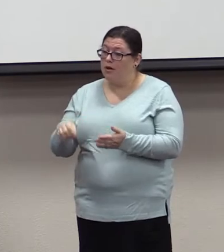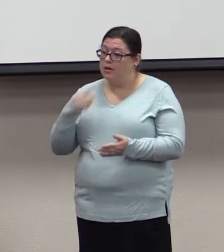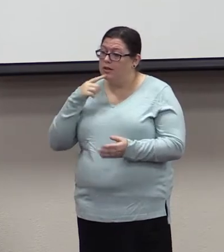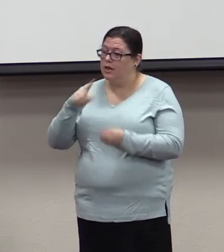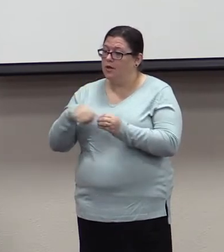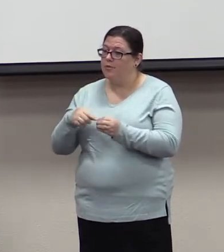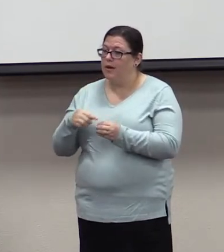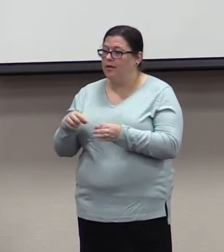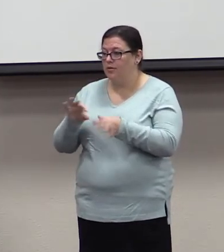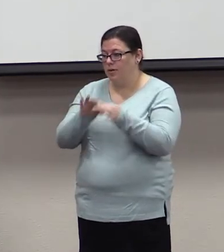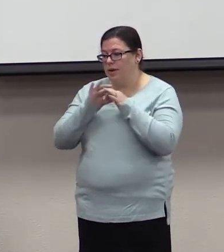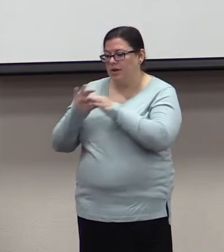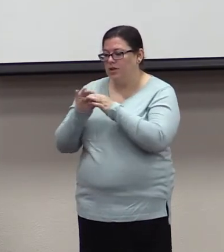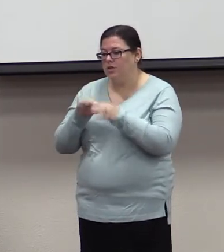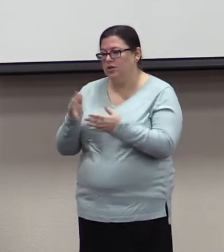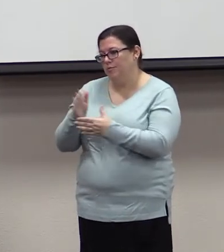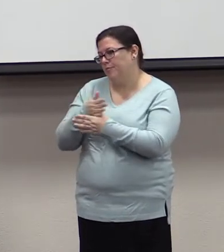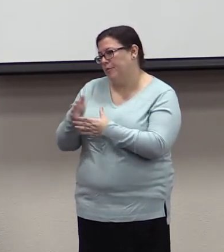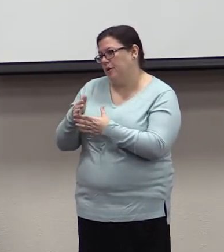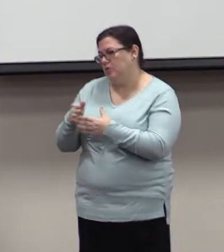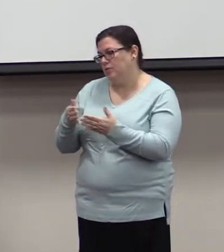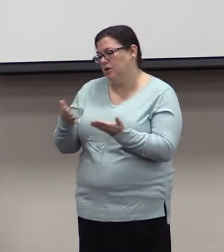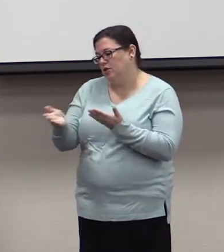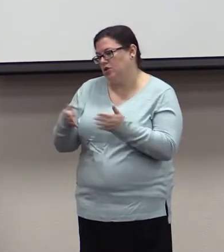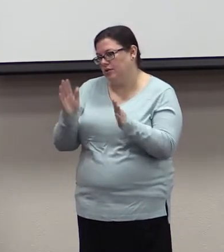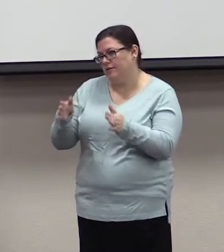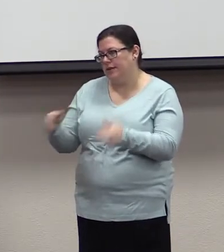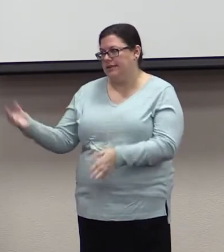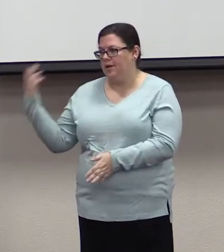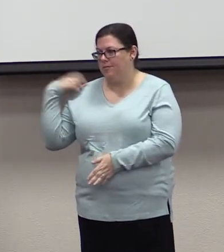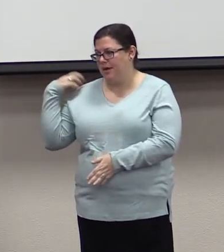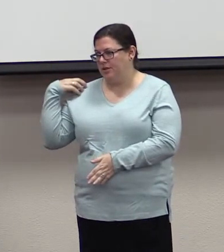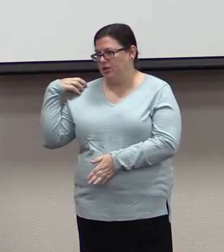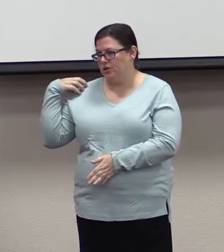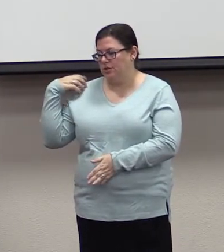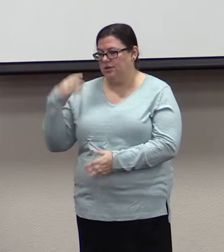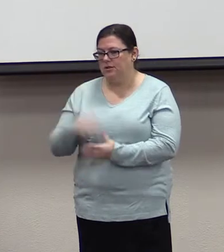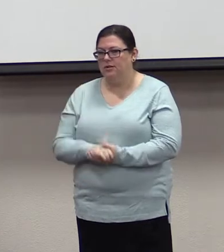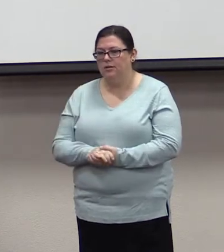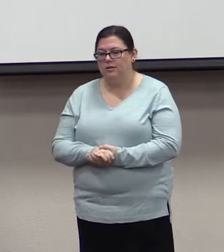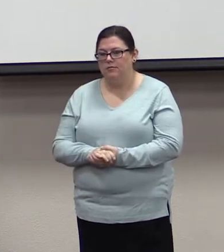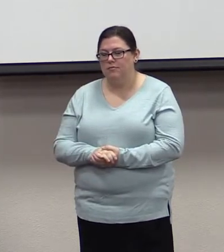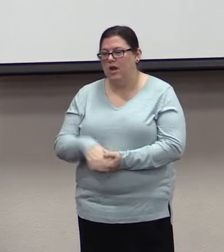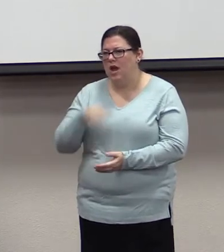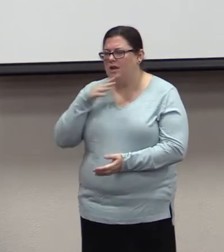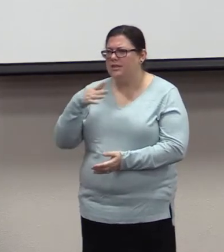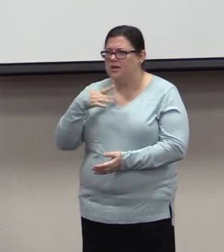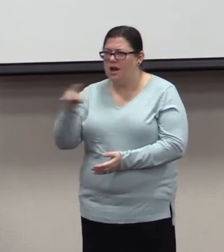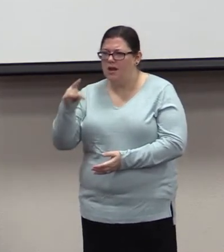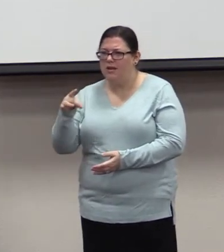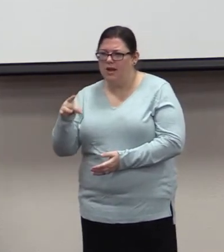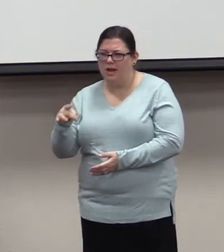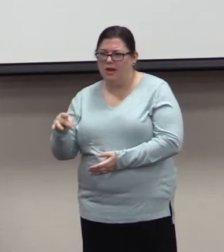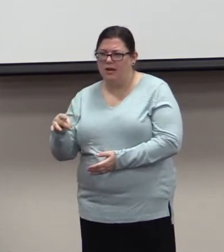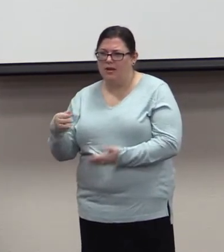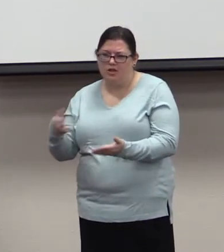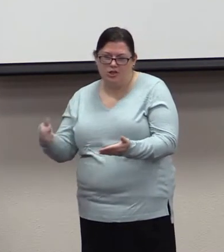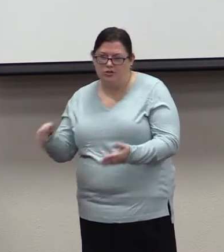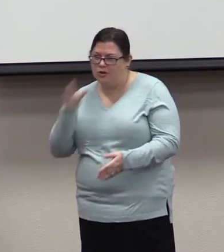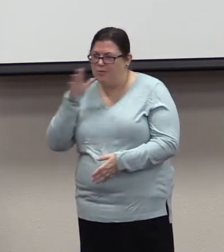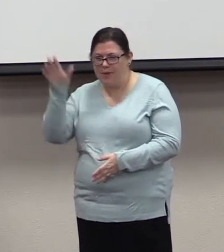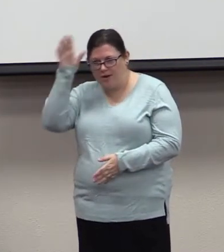with husbands and wives or parents and children, we don't see a lot of bondservants with masters today.